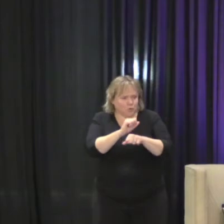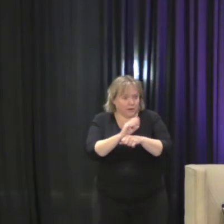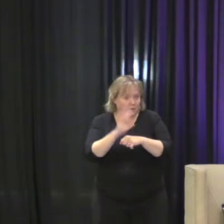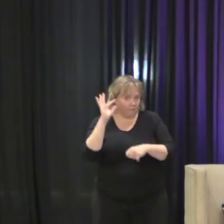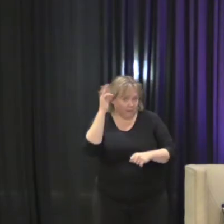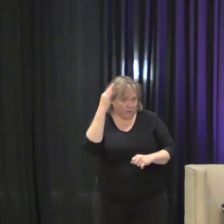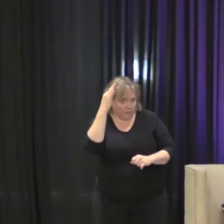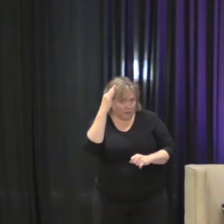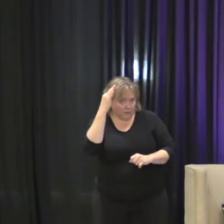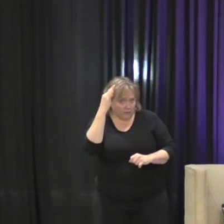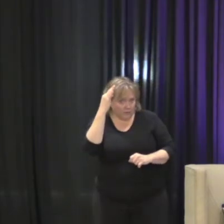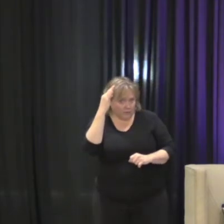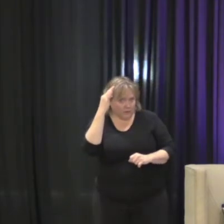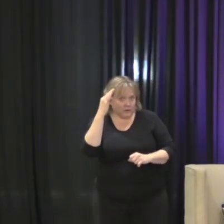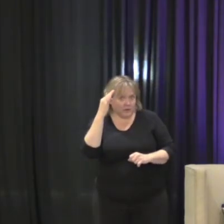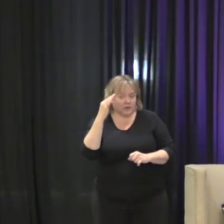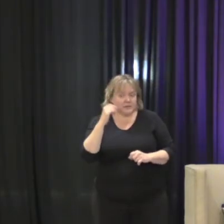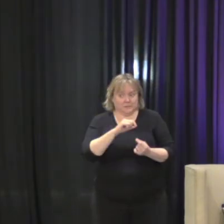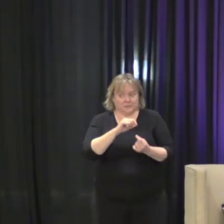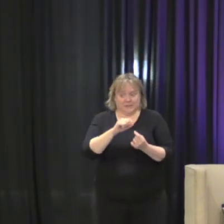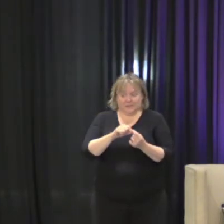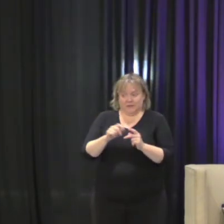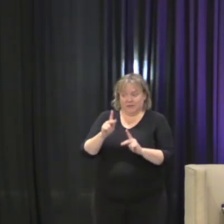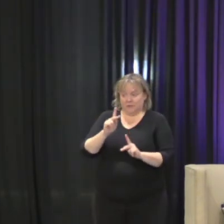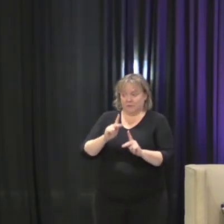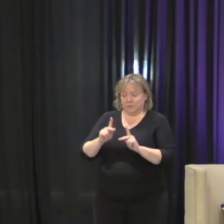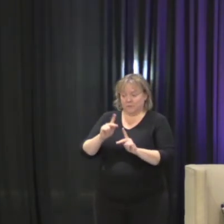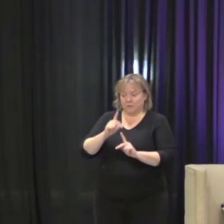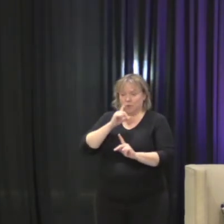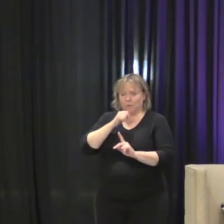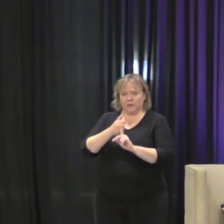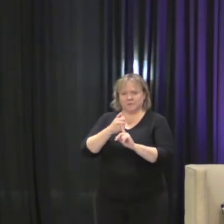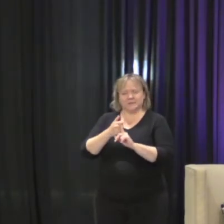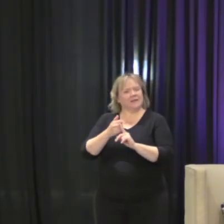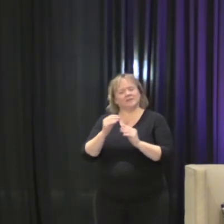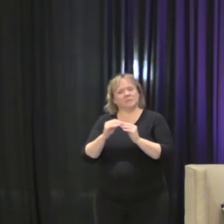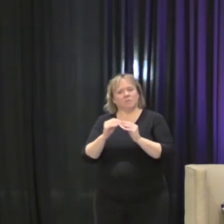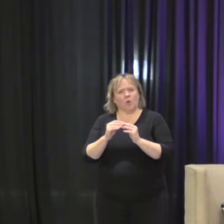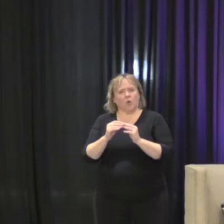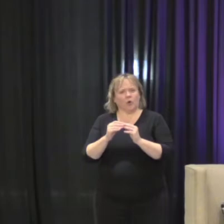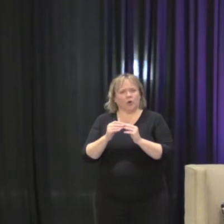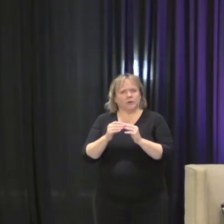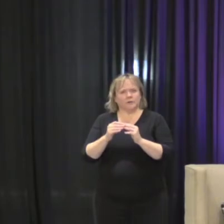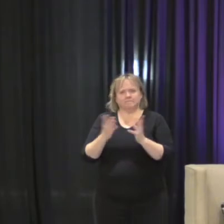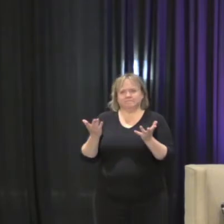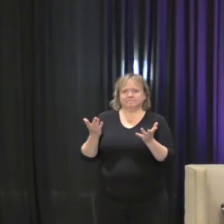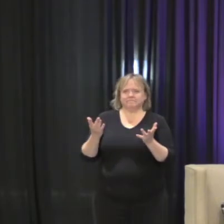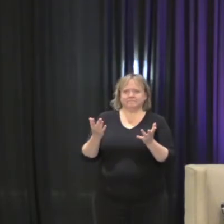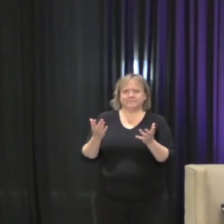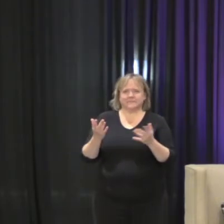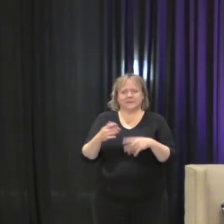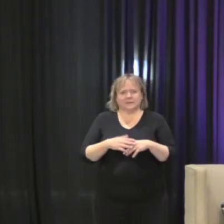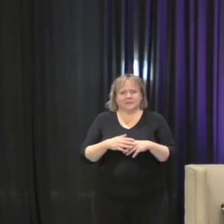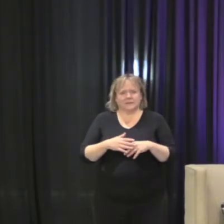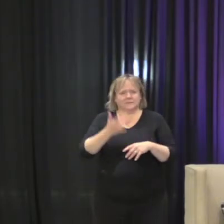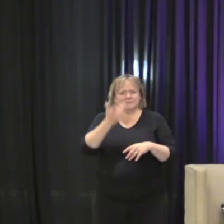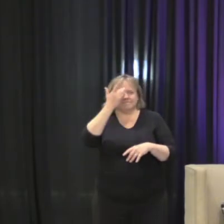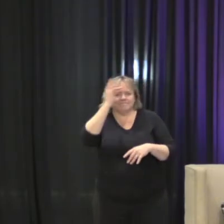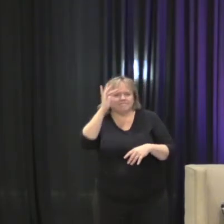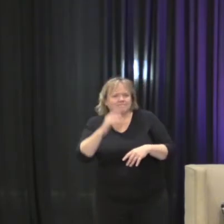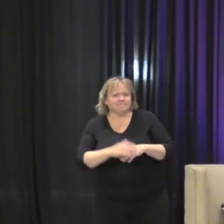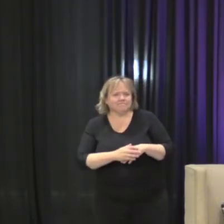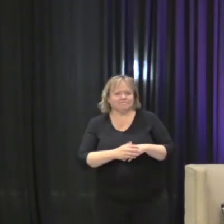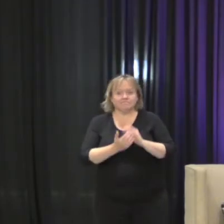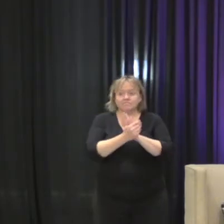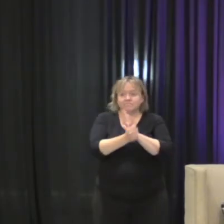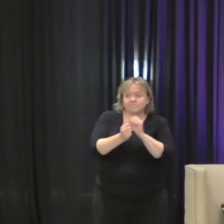advocacy groups, especially those who are kind of sophisticated in the ways of Washington, engage with DeVos to do as much